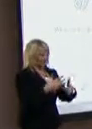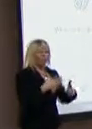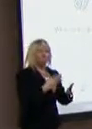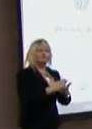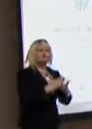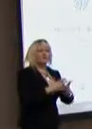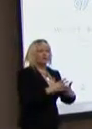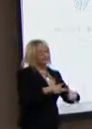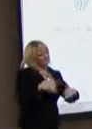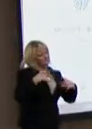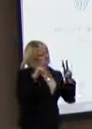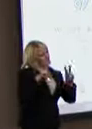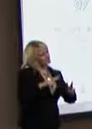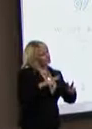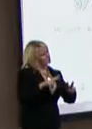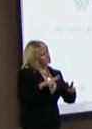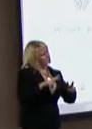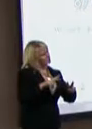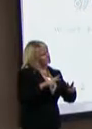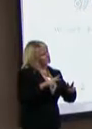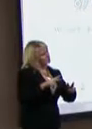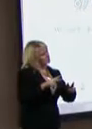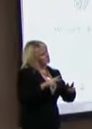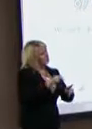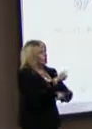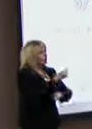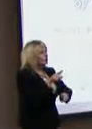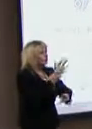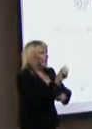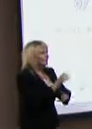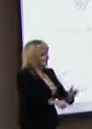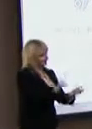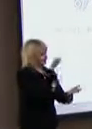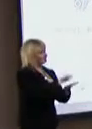somehow, that you have proper businesses,